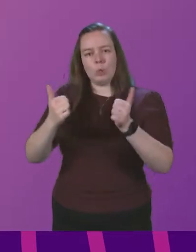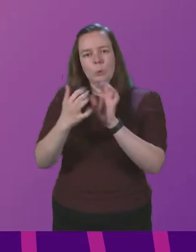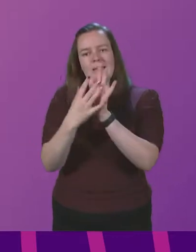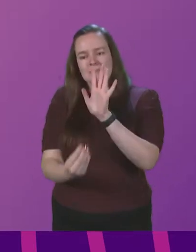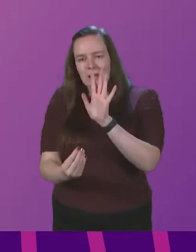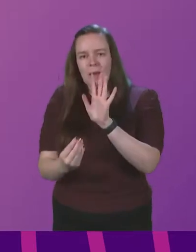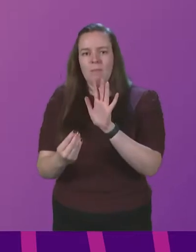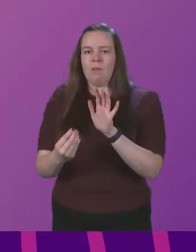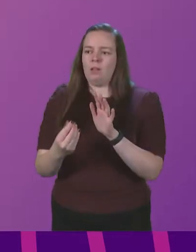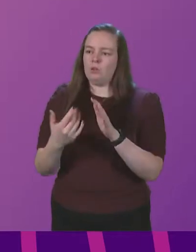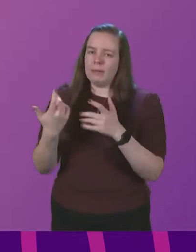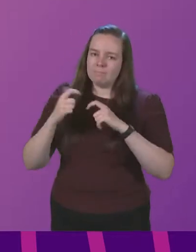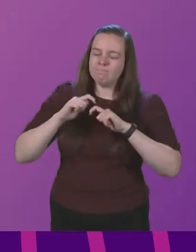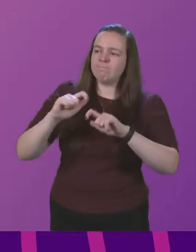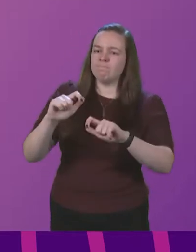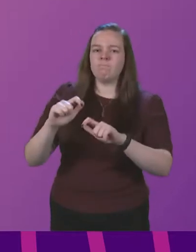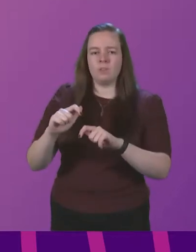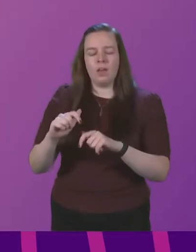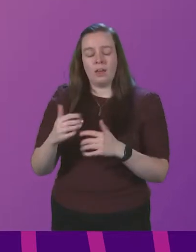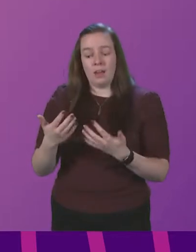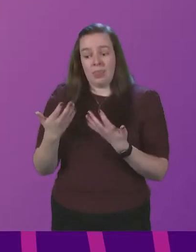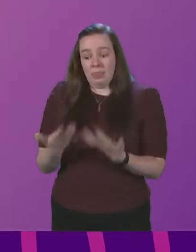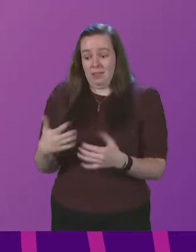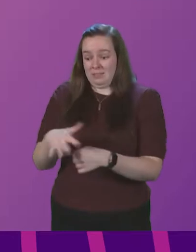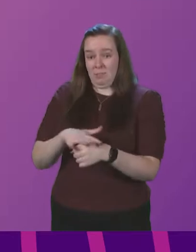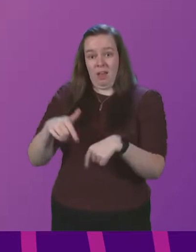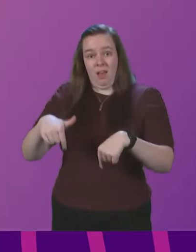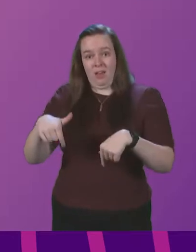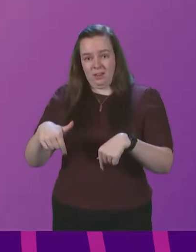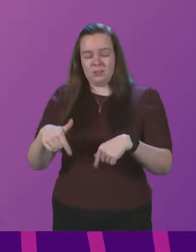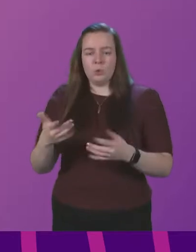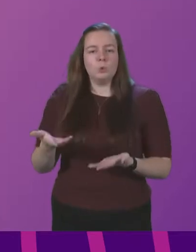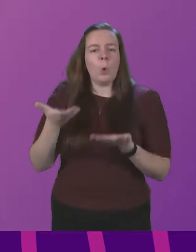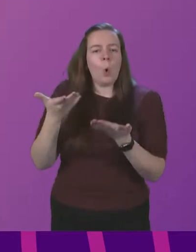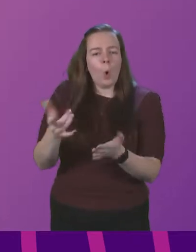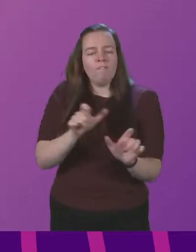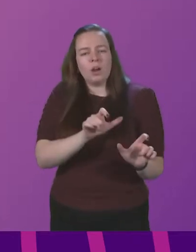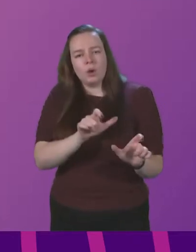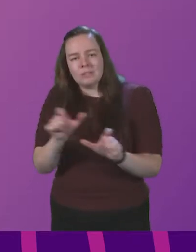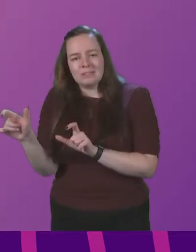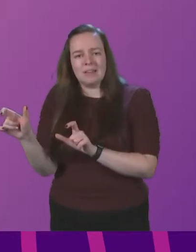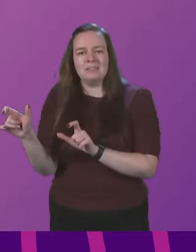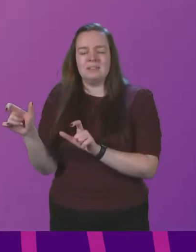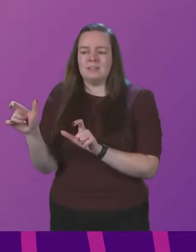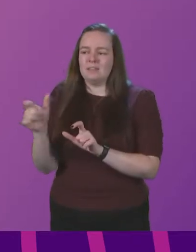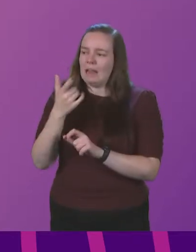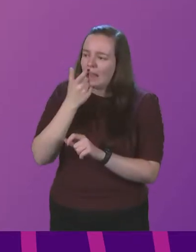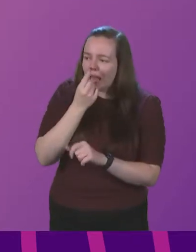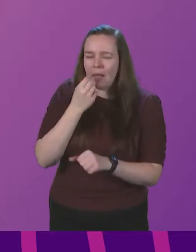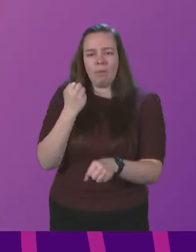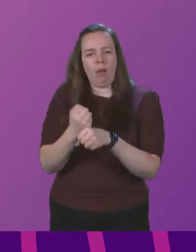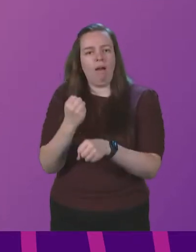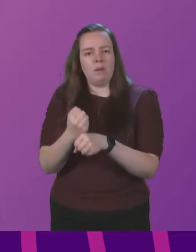to be coherent and in this place in particular, to offer consistent stable government